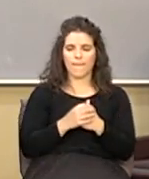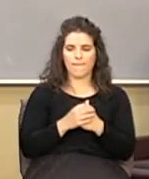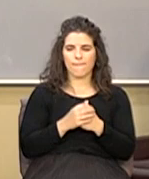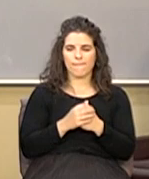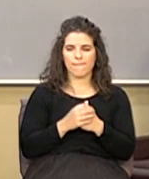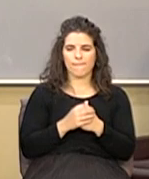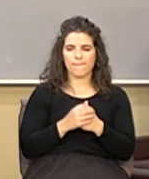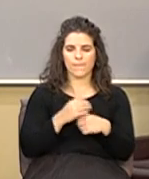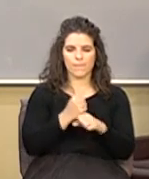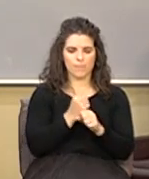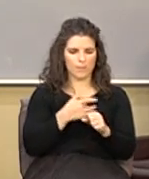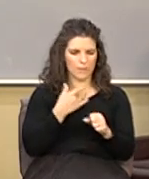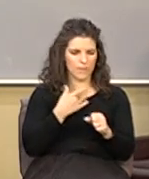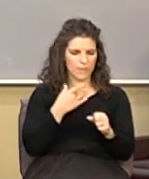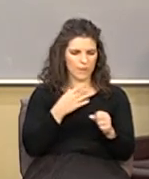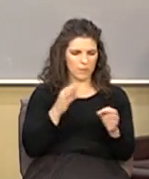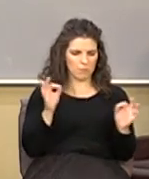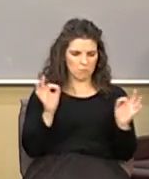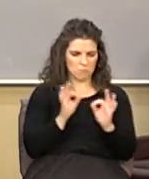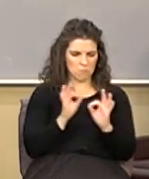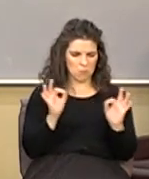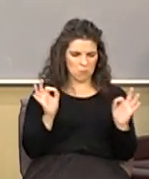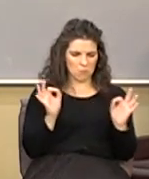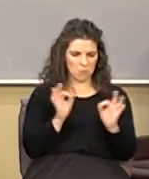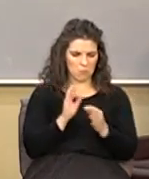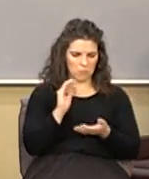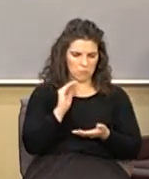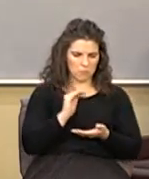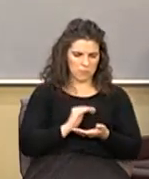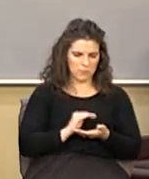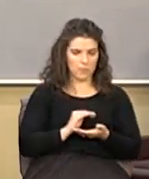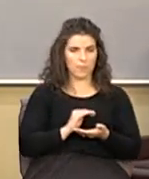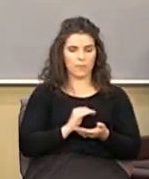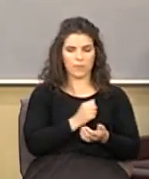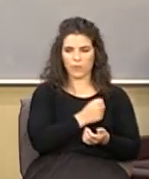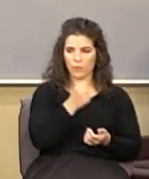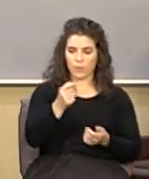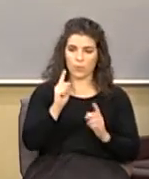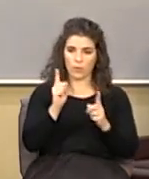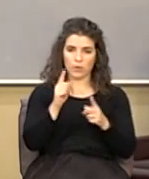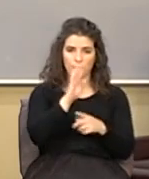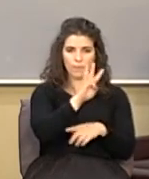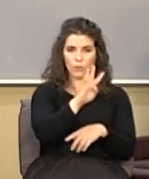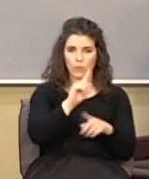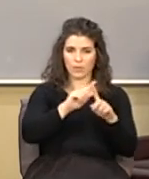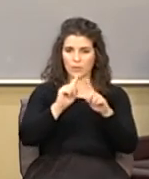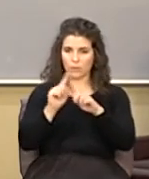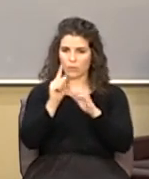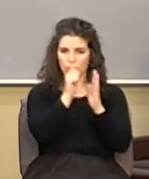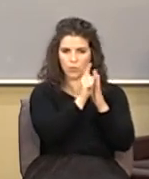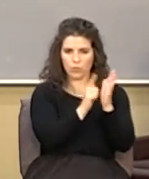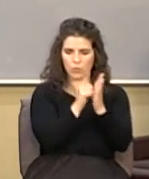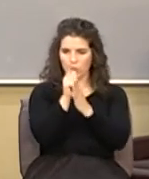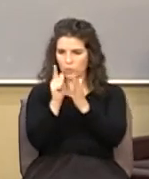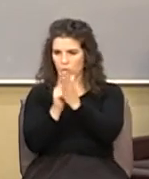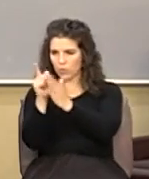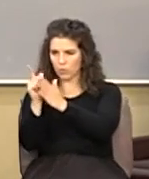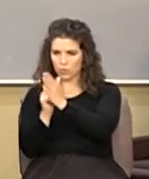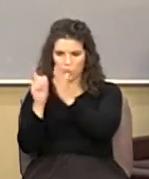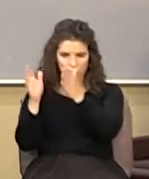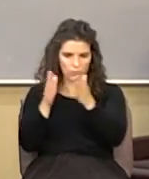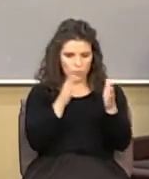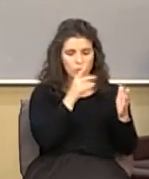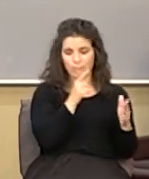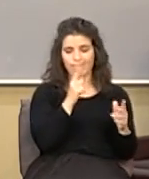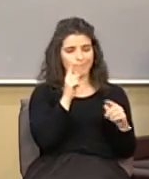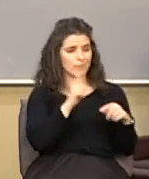it made me feel so insignificant by the way they threw him out he went to four different lawyers none of say you can't take the case just be glad they didn't arrest you and go on about